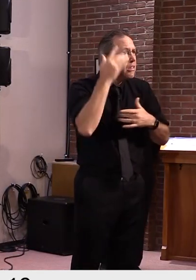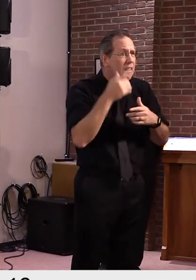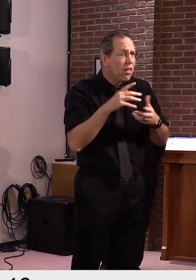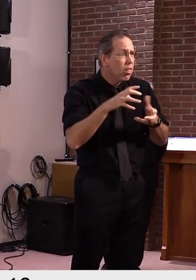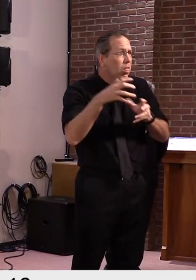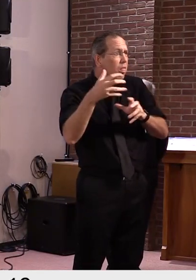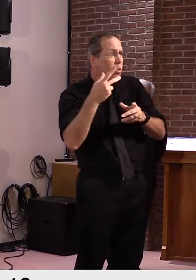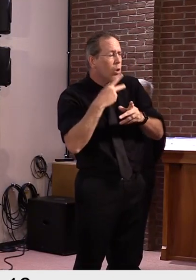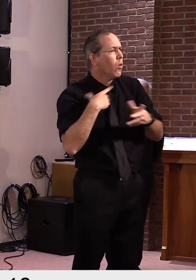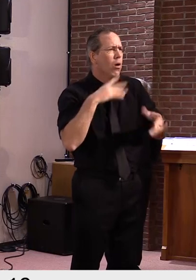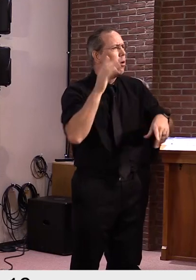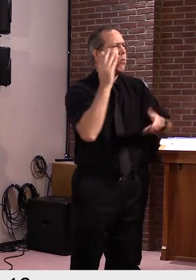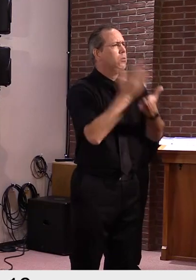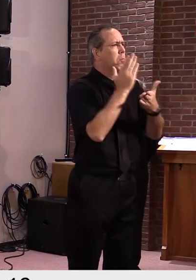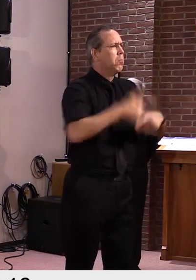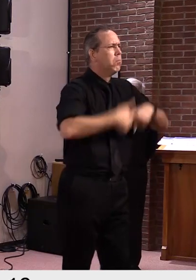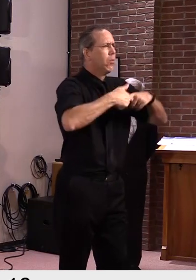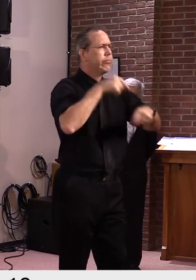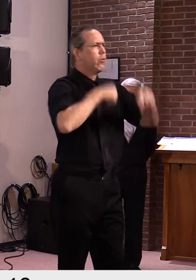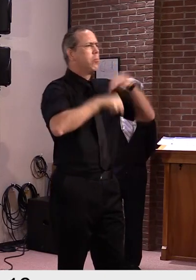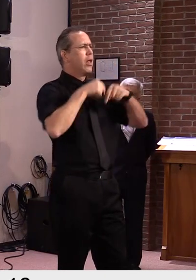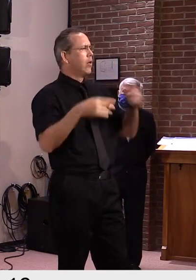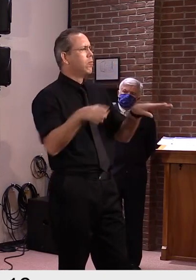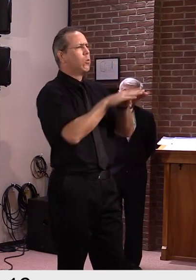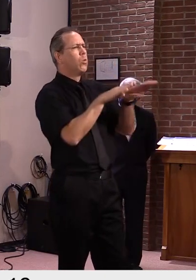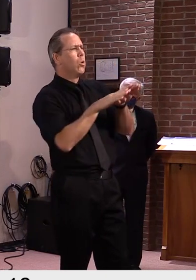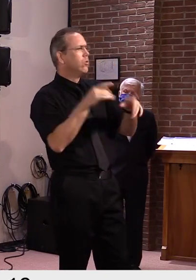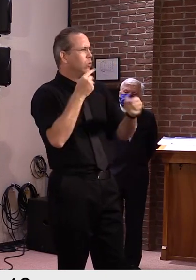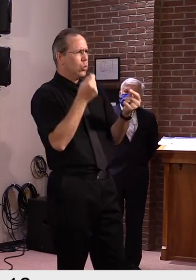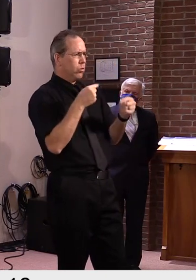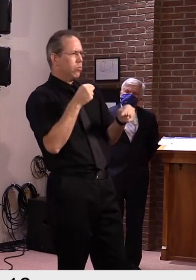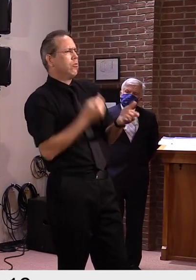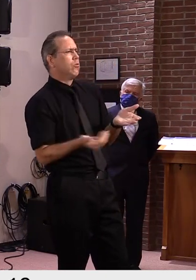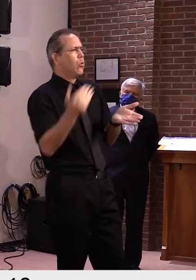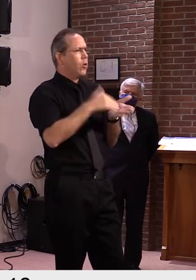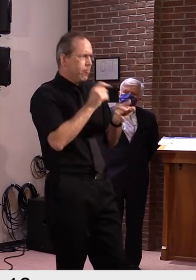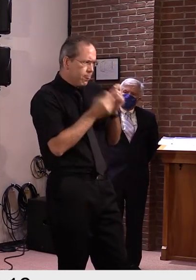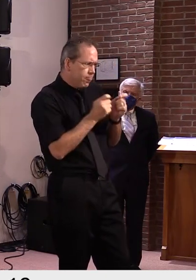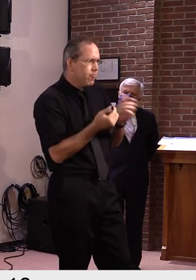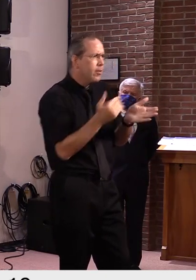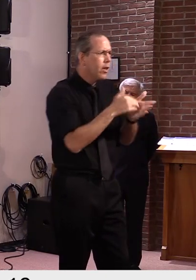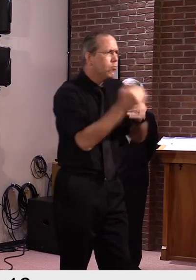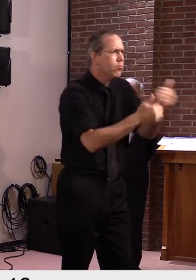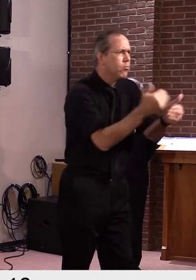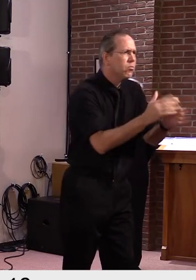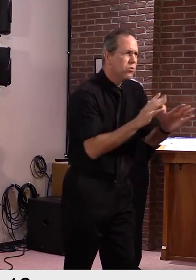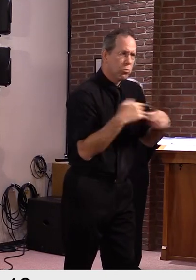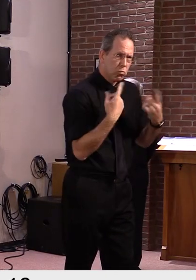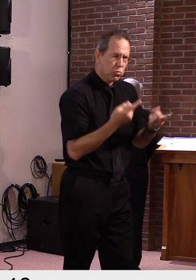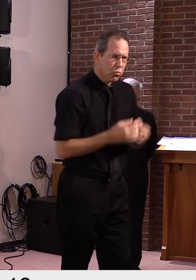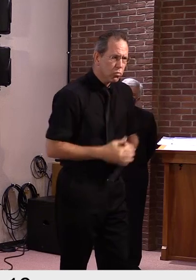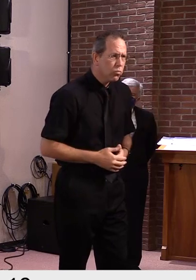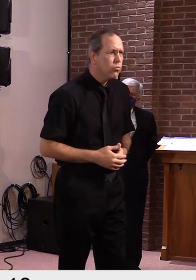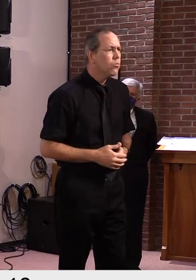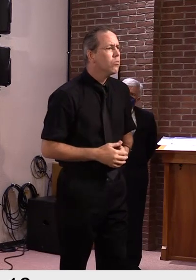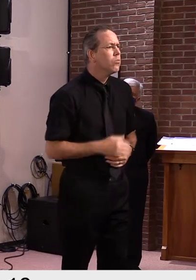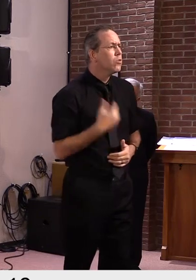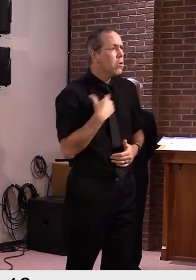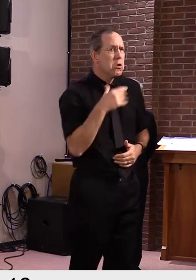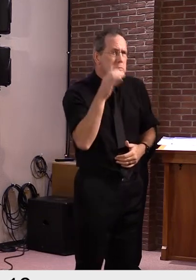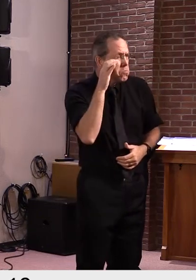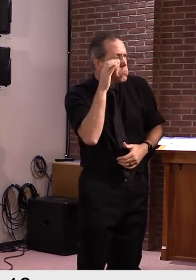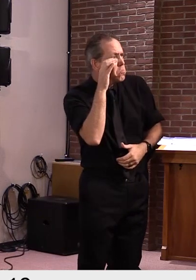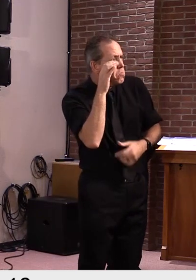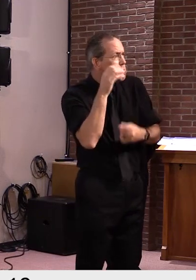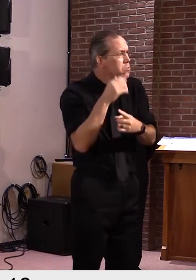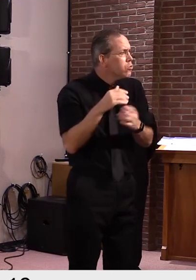So working closely with our health experts we found ways to open to the greatest extent possible while keeping community infections